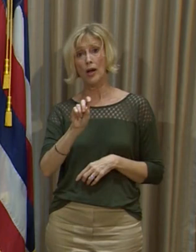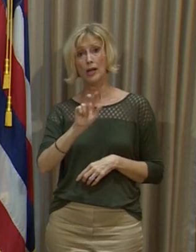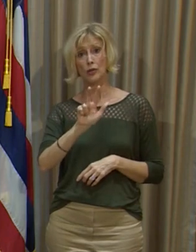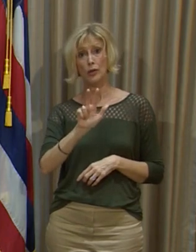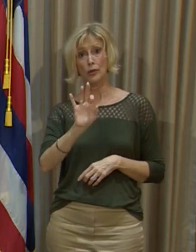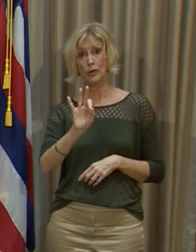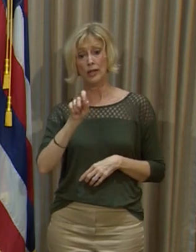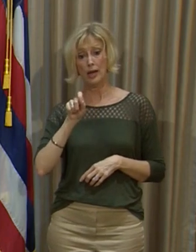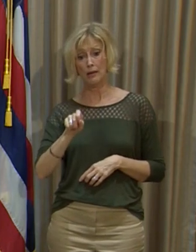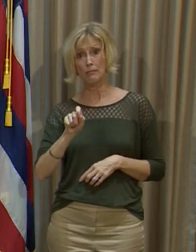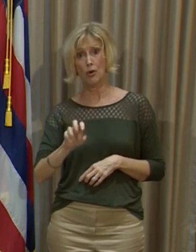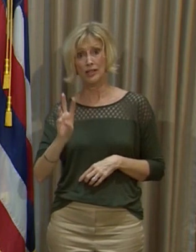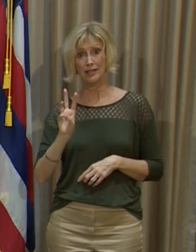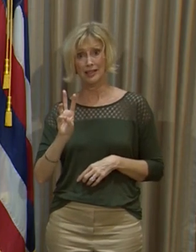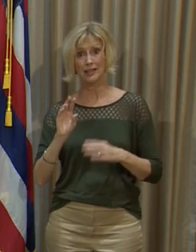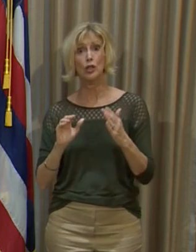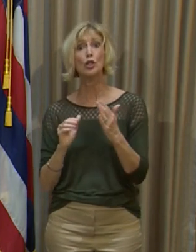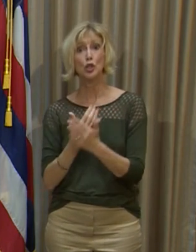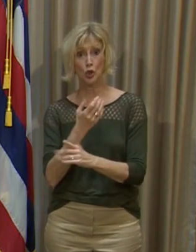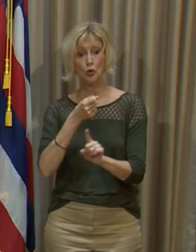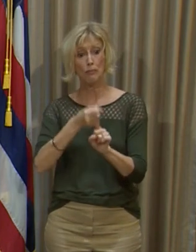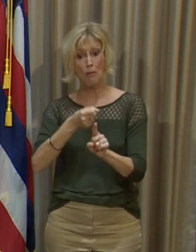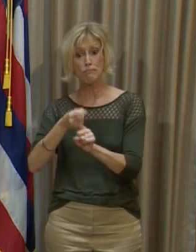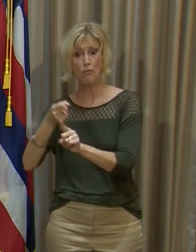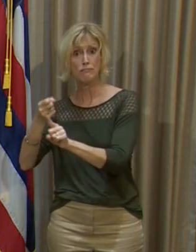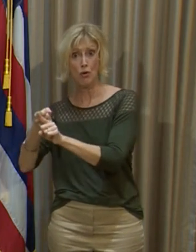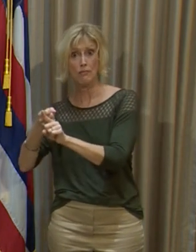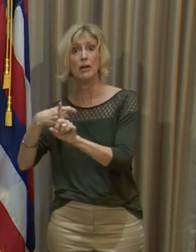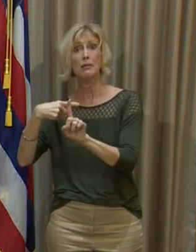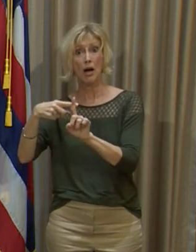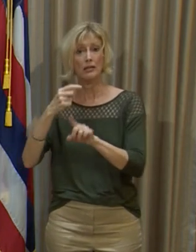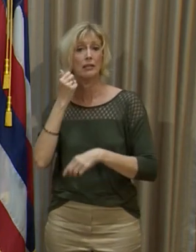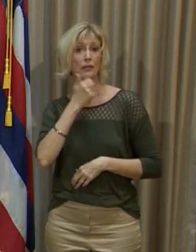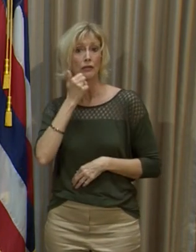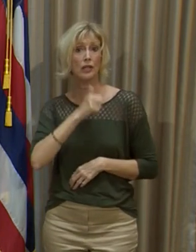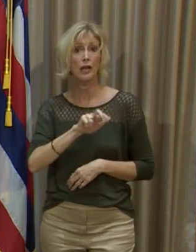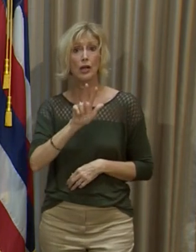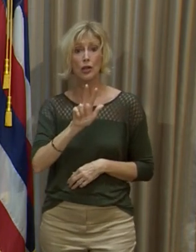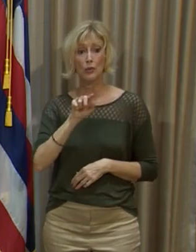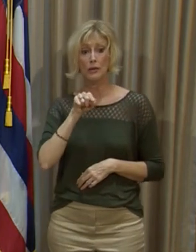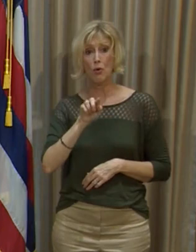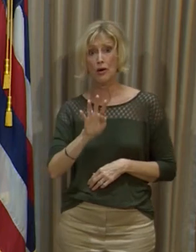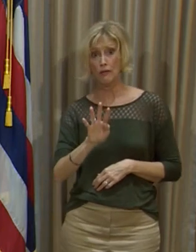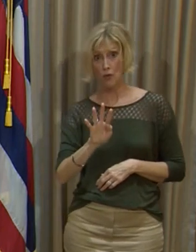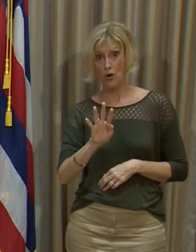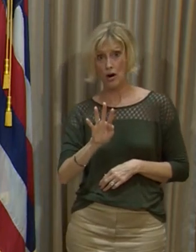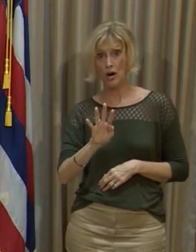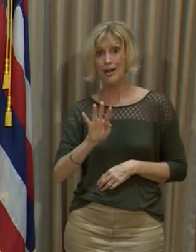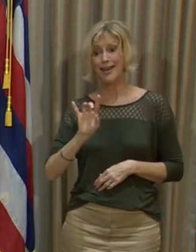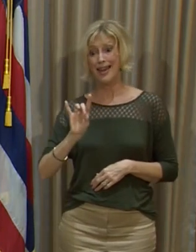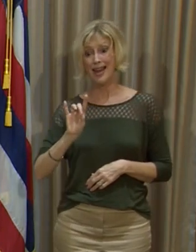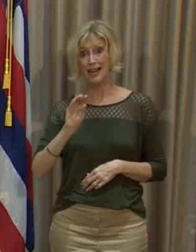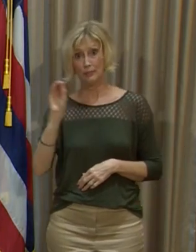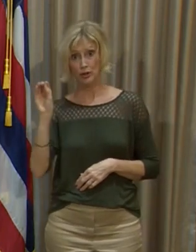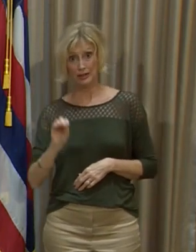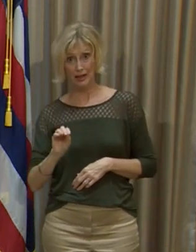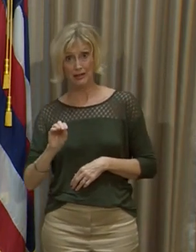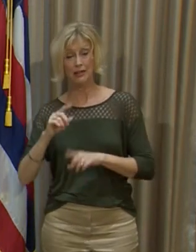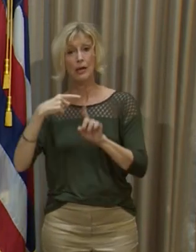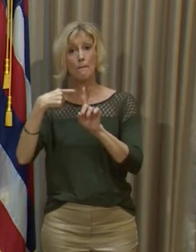.6, new cases daily. We had 3.48% positivity